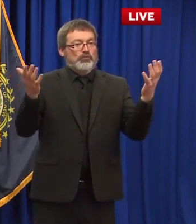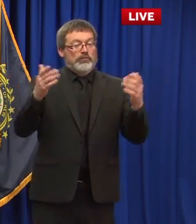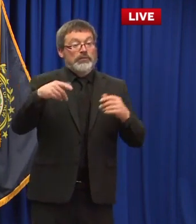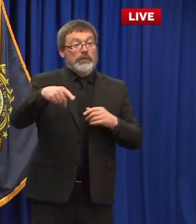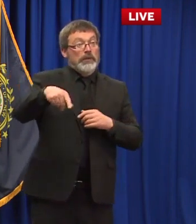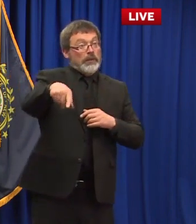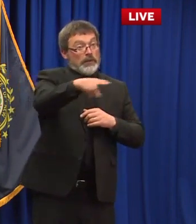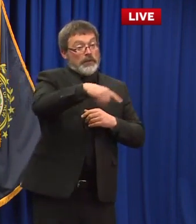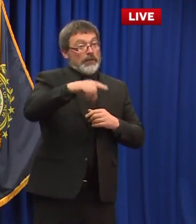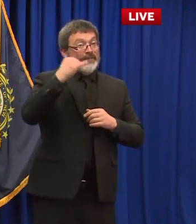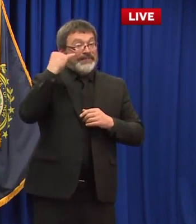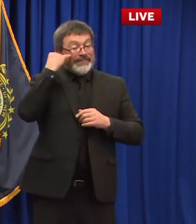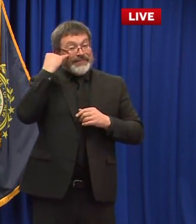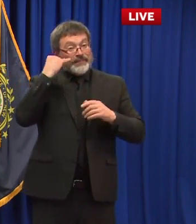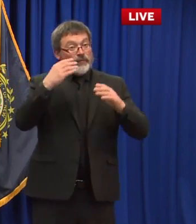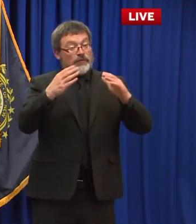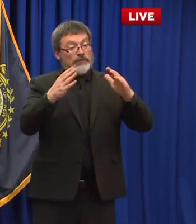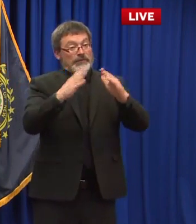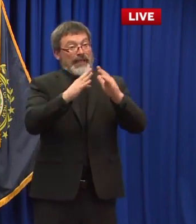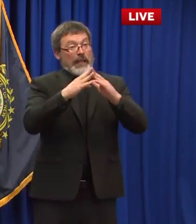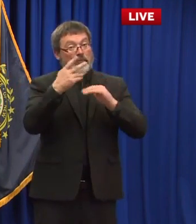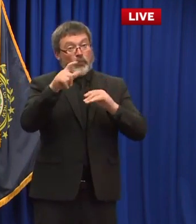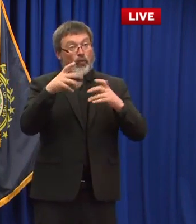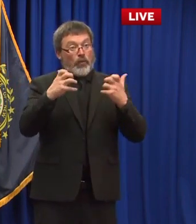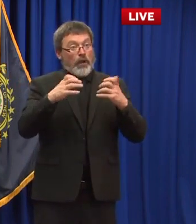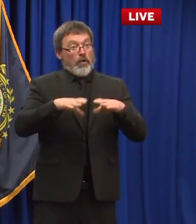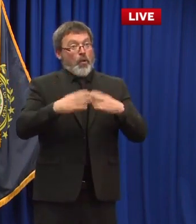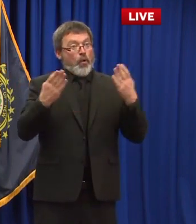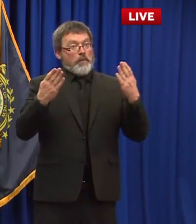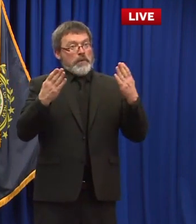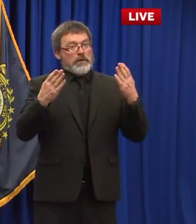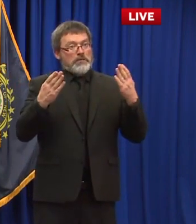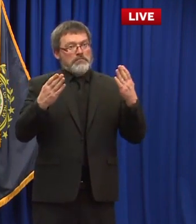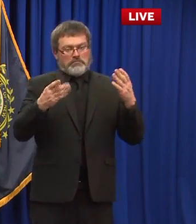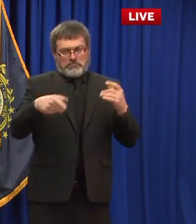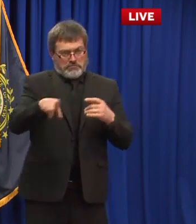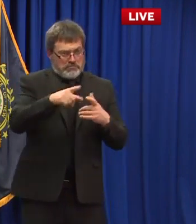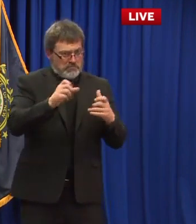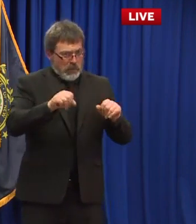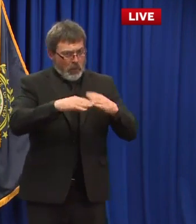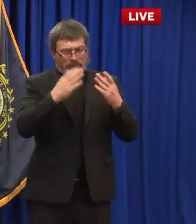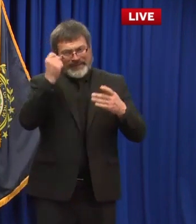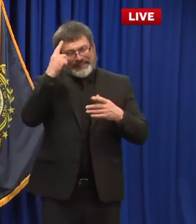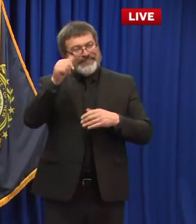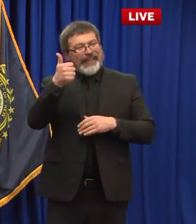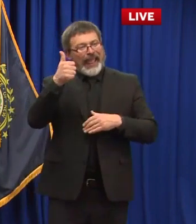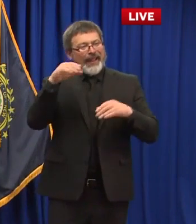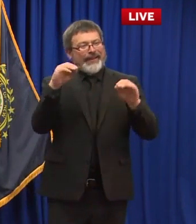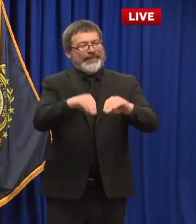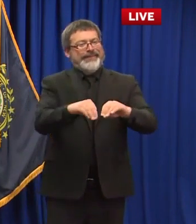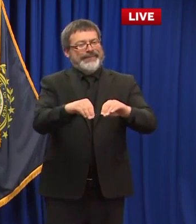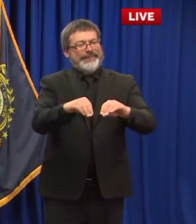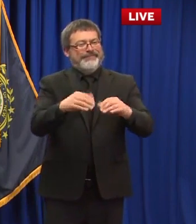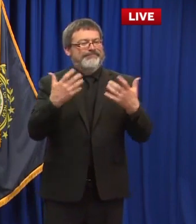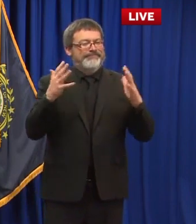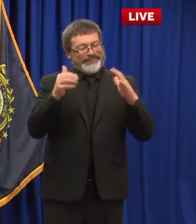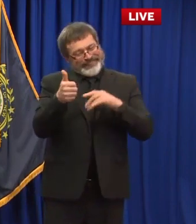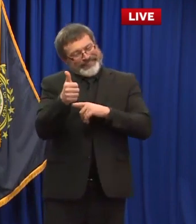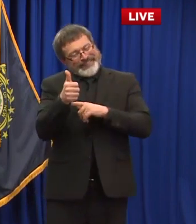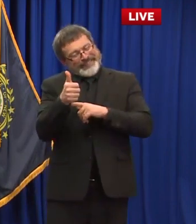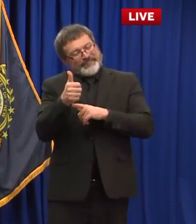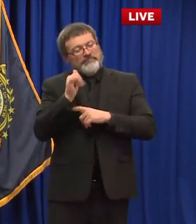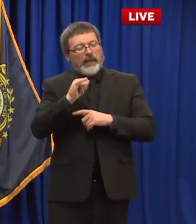groups community pools wanted to do small groups right now they technically could it's really the towns that regulate whether those pools are open for outdoor